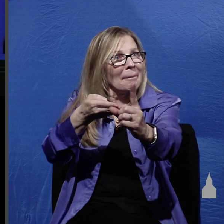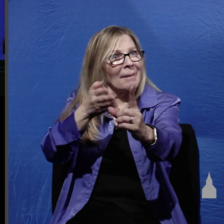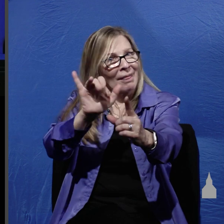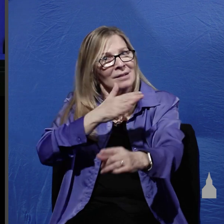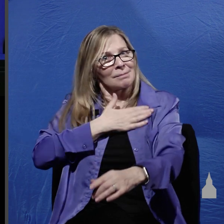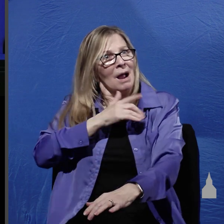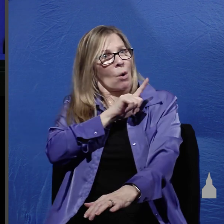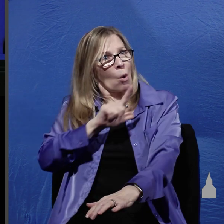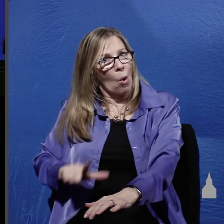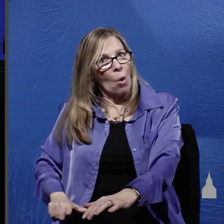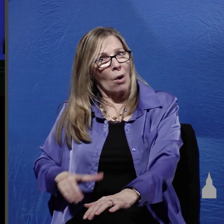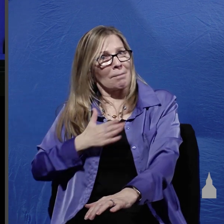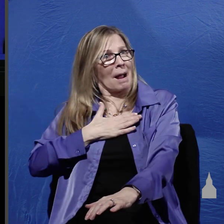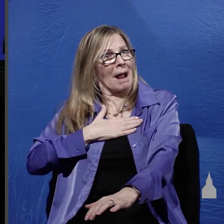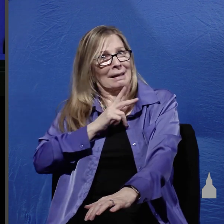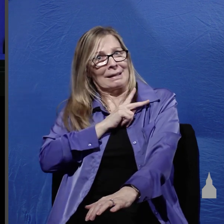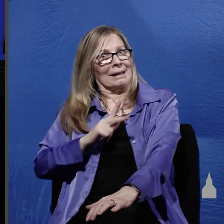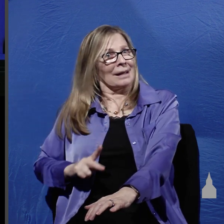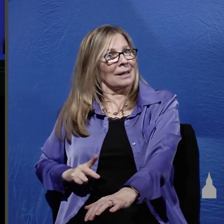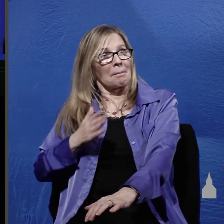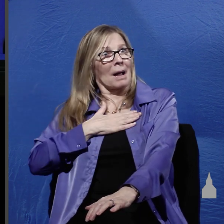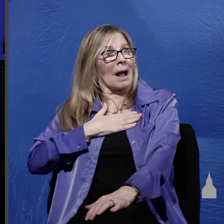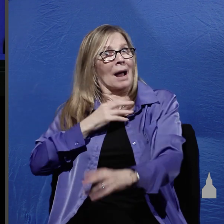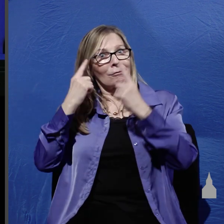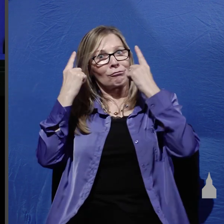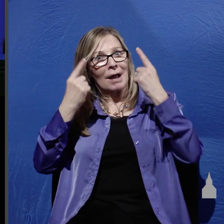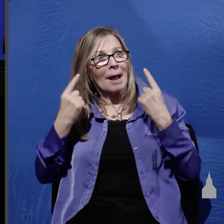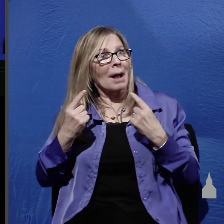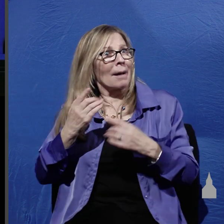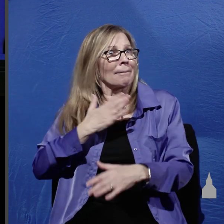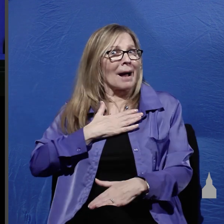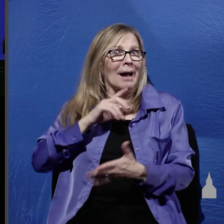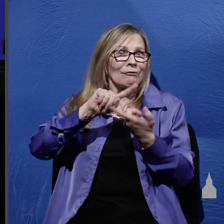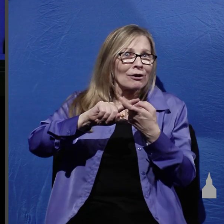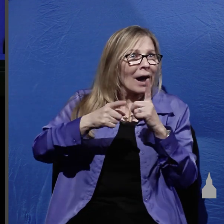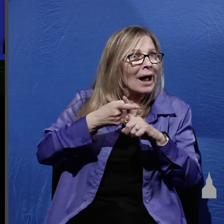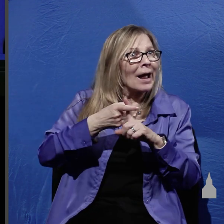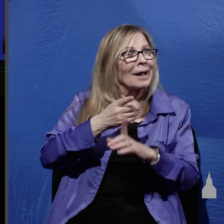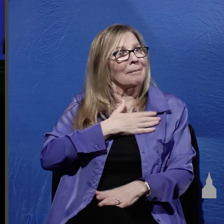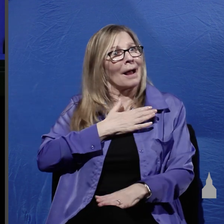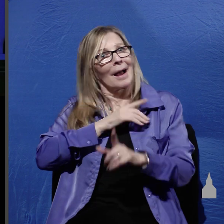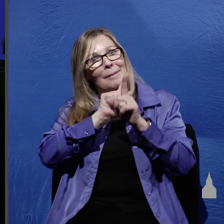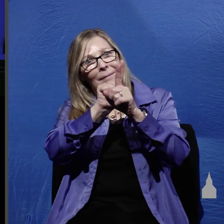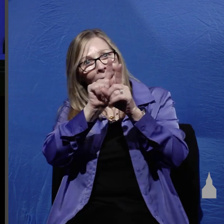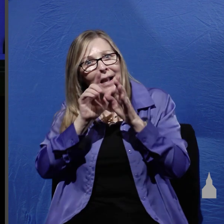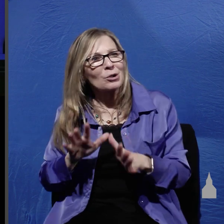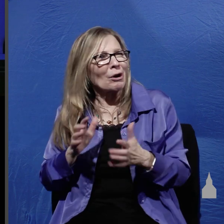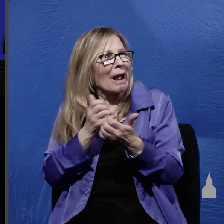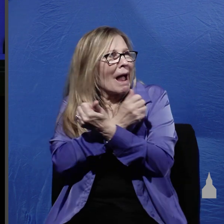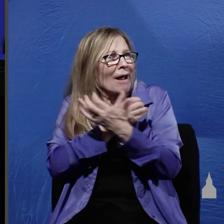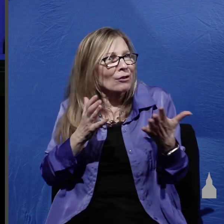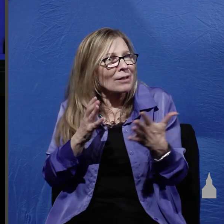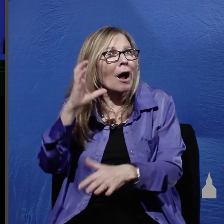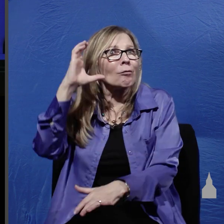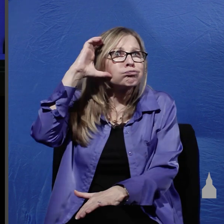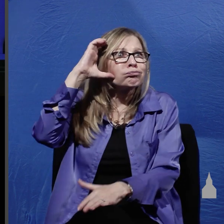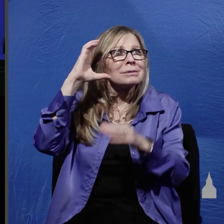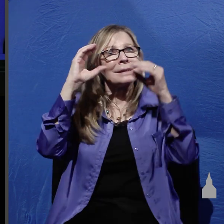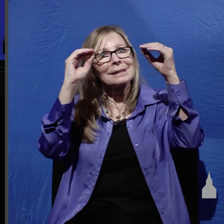Messiah he was their king he was their rabbi he was their friend he was their mentor they heard his teaching they witnessed his many